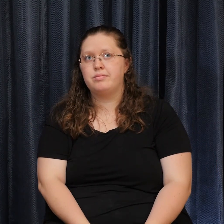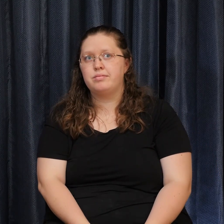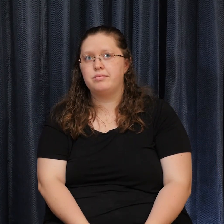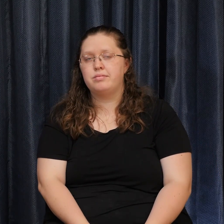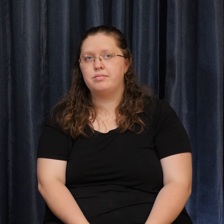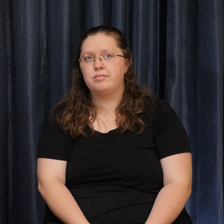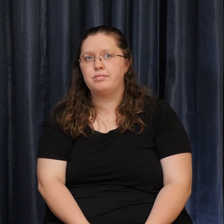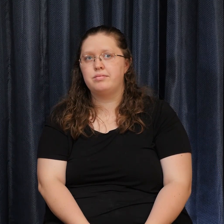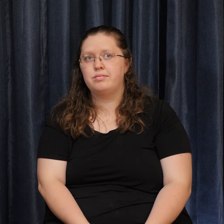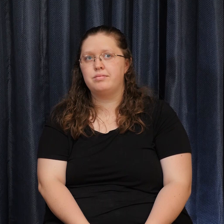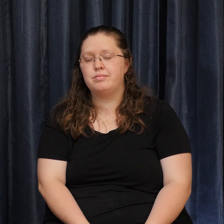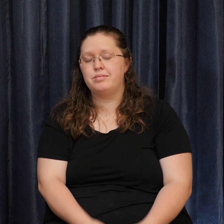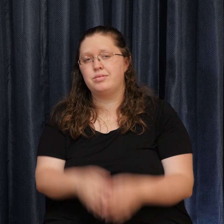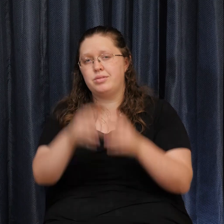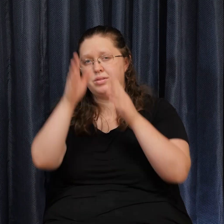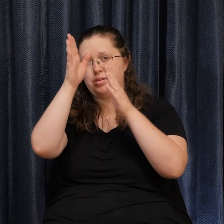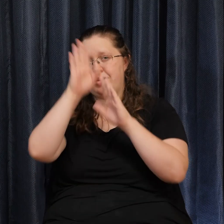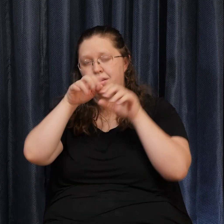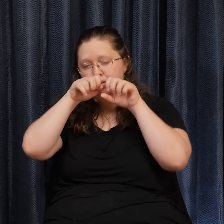God bless You And thank You